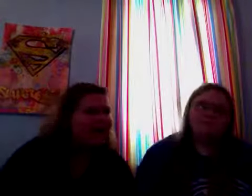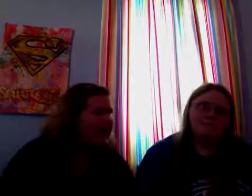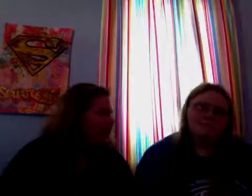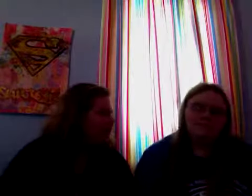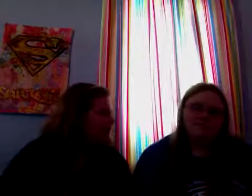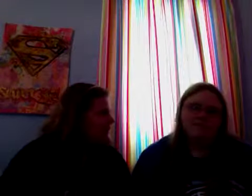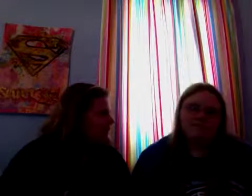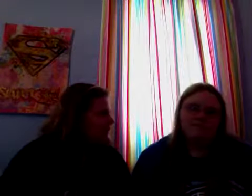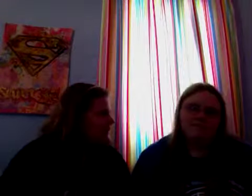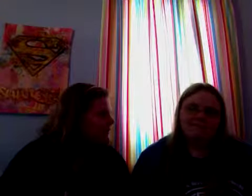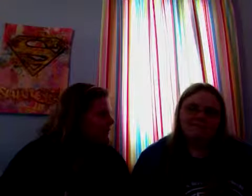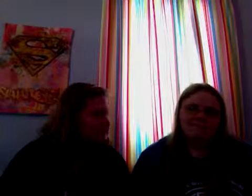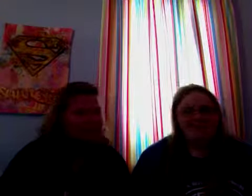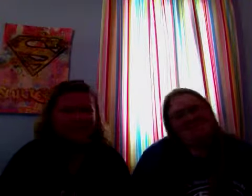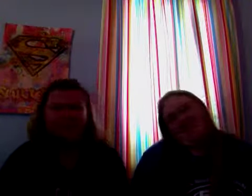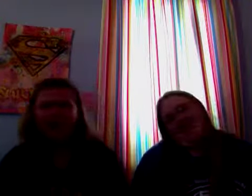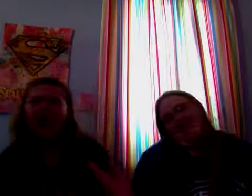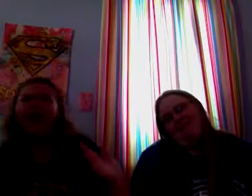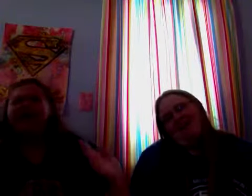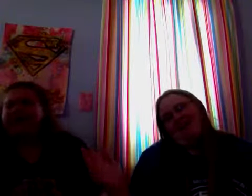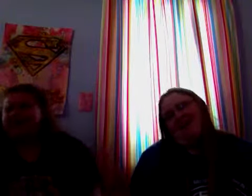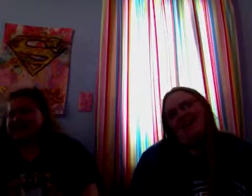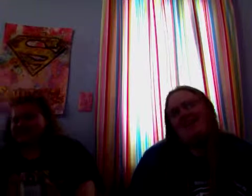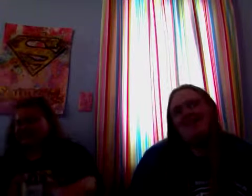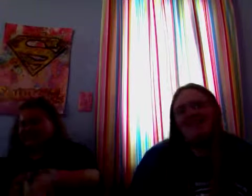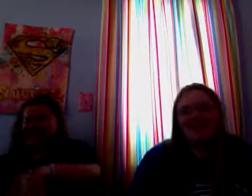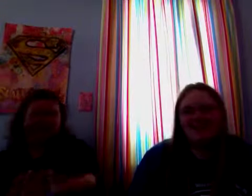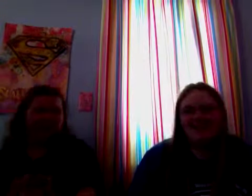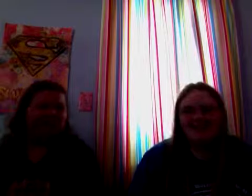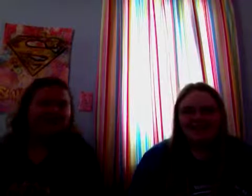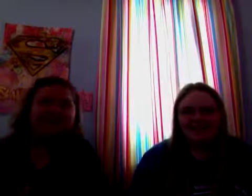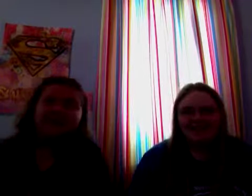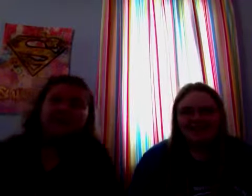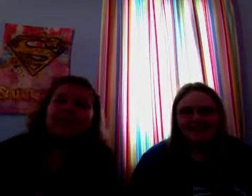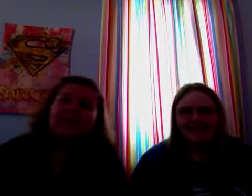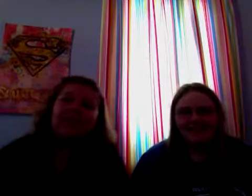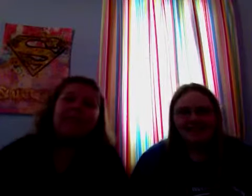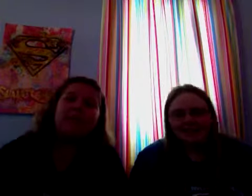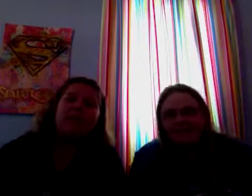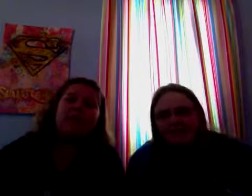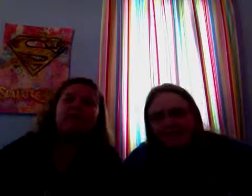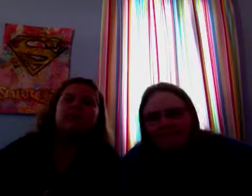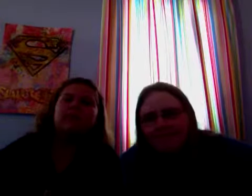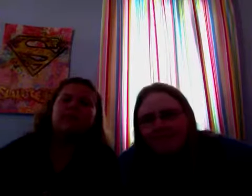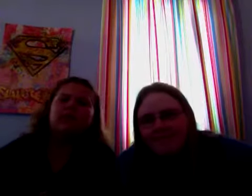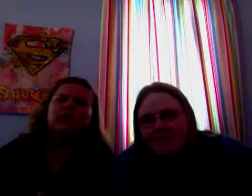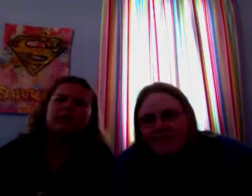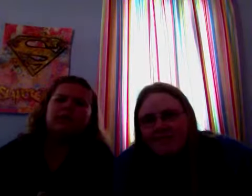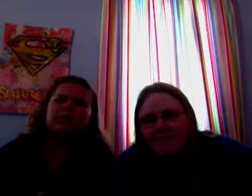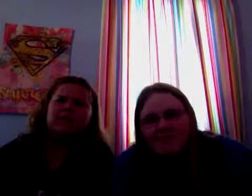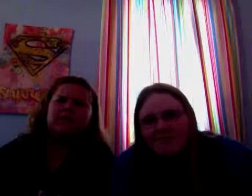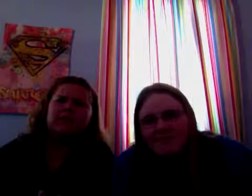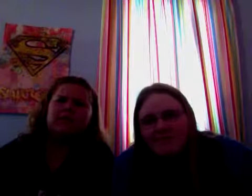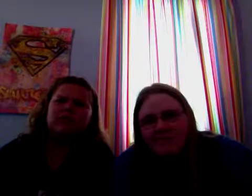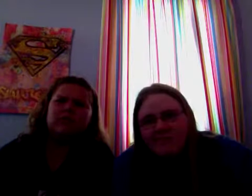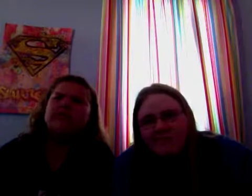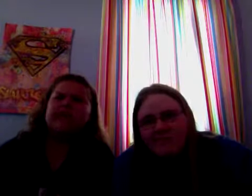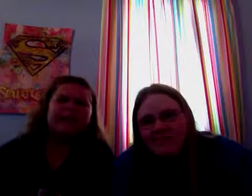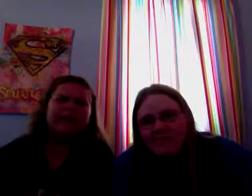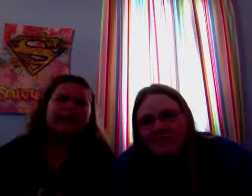it oh well you know I don't care she doesn't care if people try to come and try to murder her but you know I just told you guys to guess my name